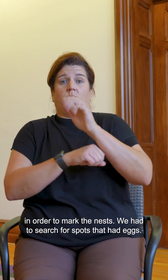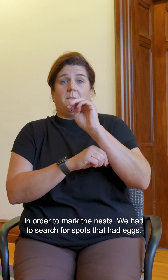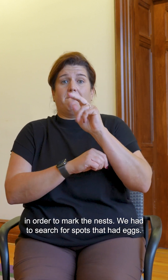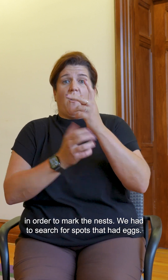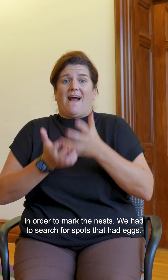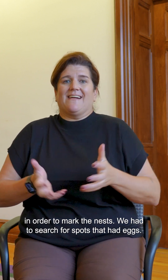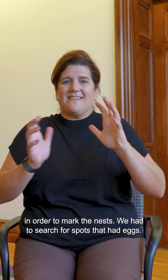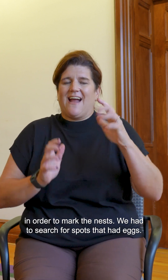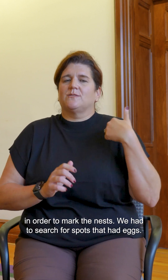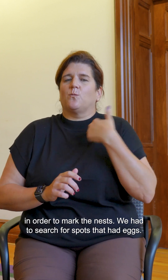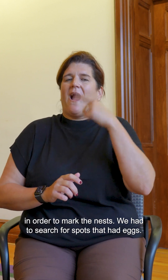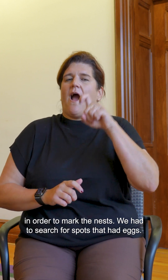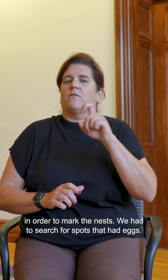spots that have eggs.